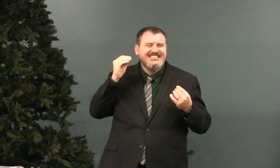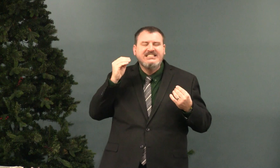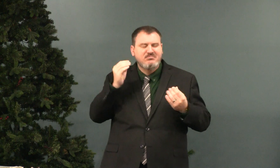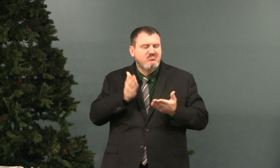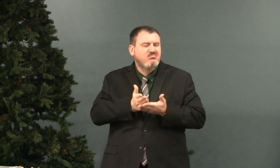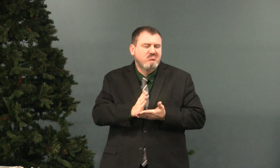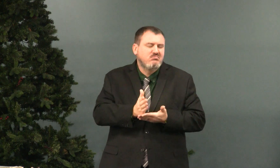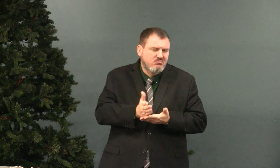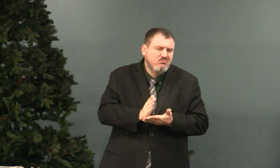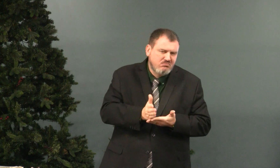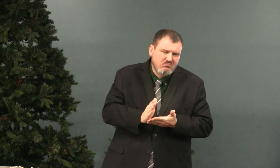have to keep it a secret,